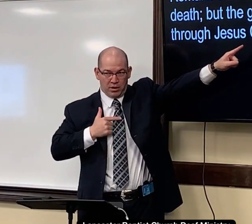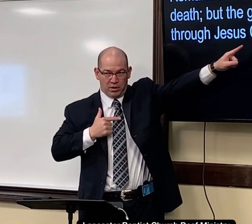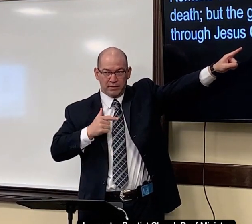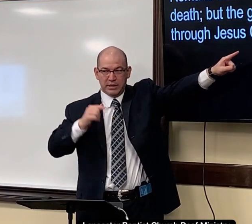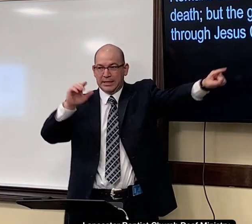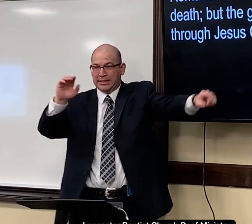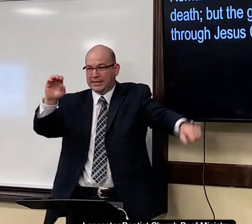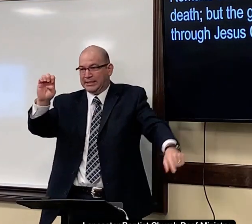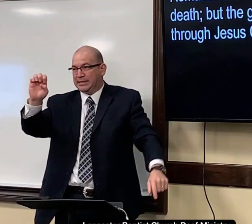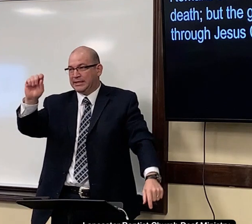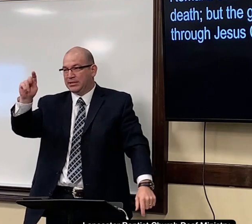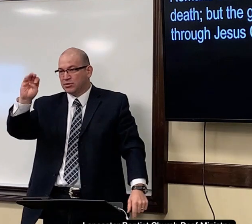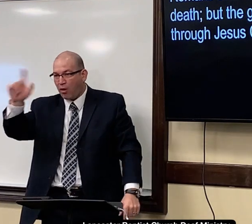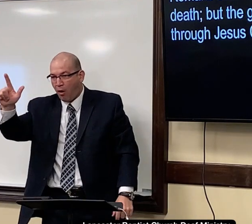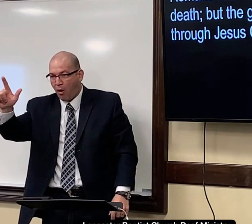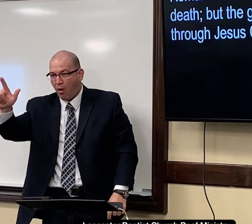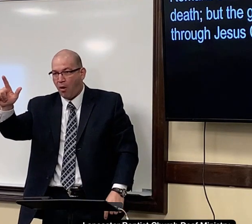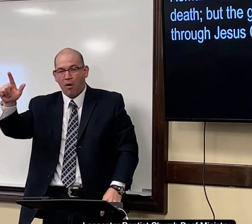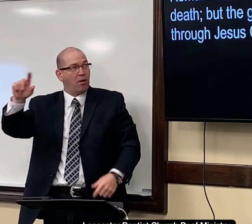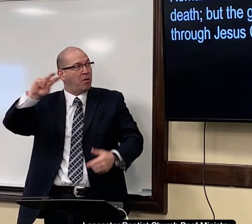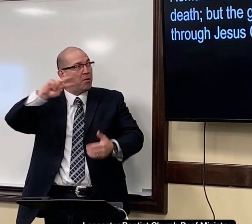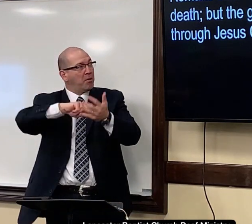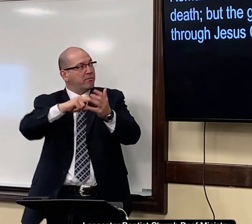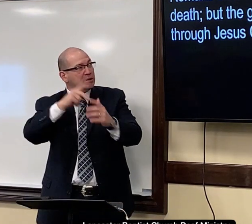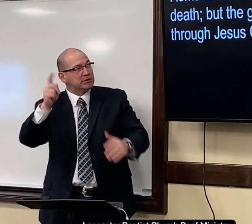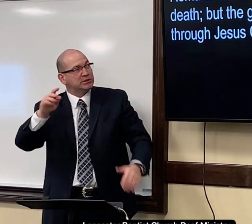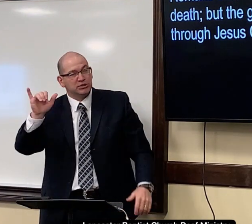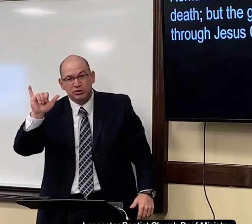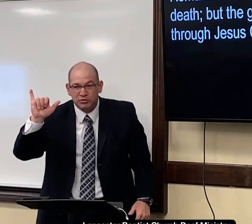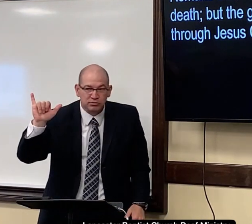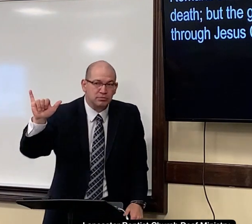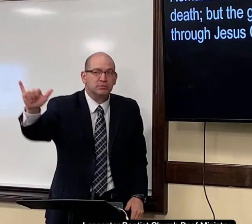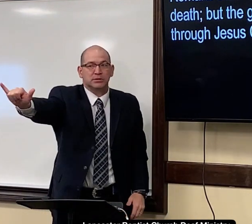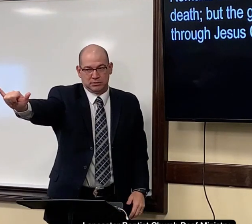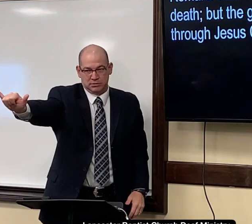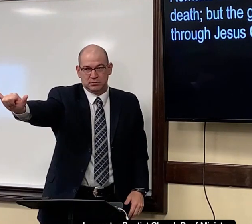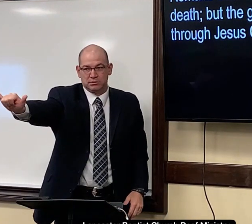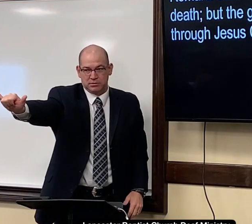notice this is eternal life eternal it means it's forever